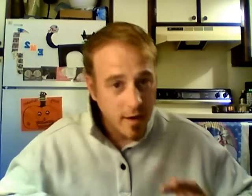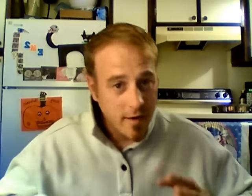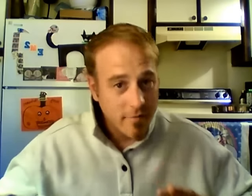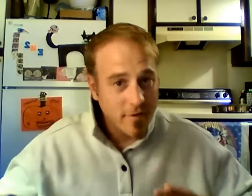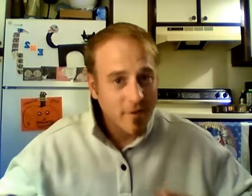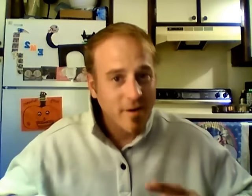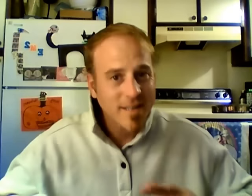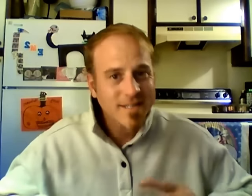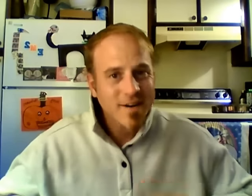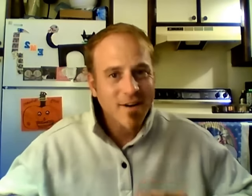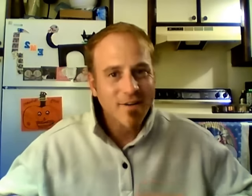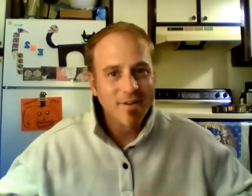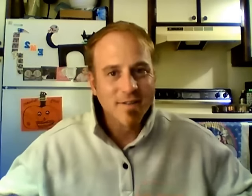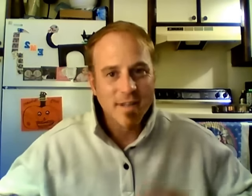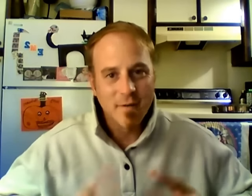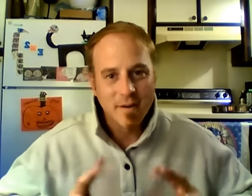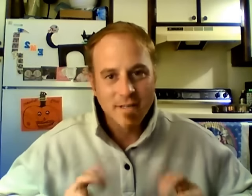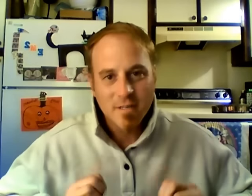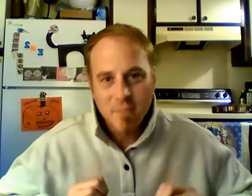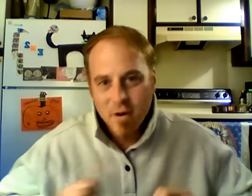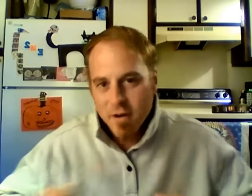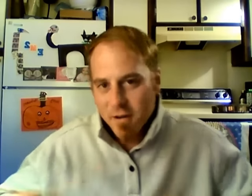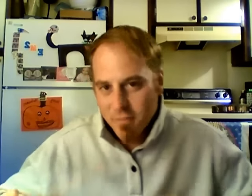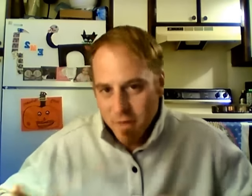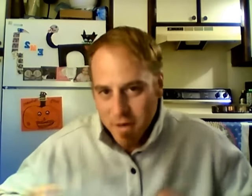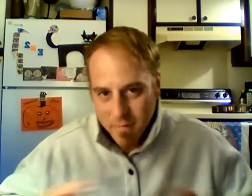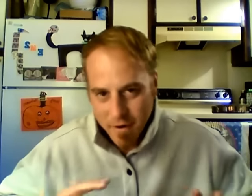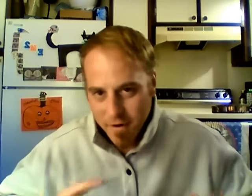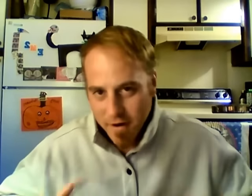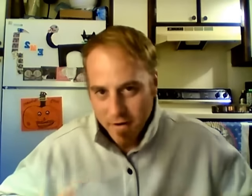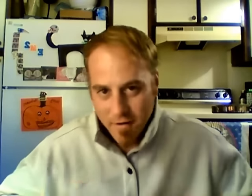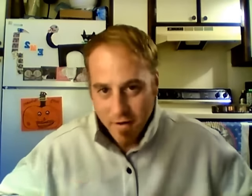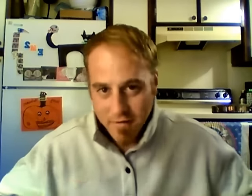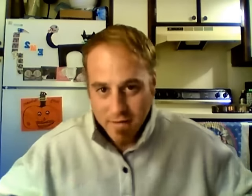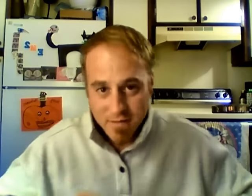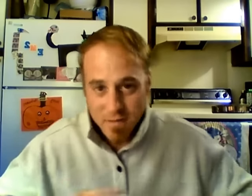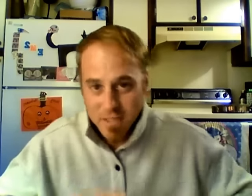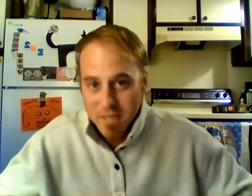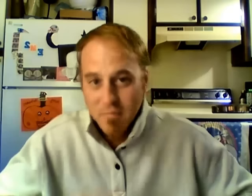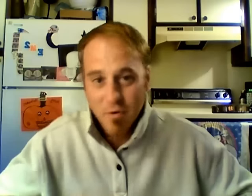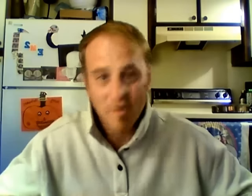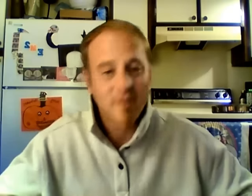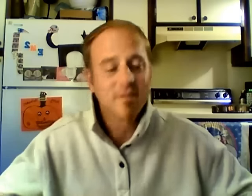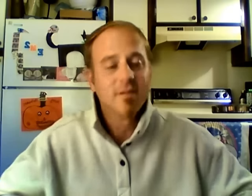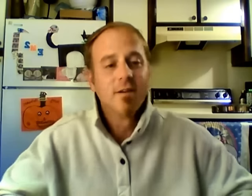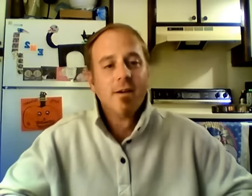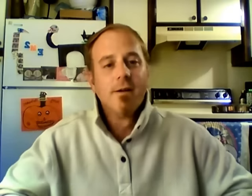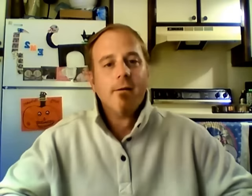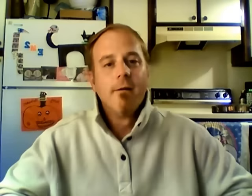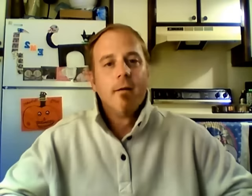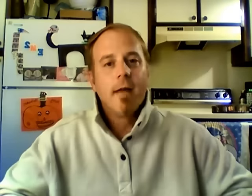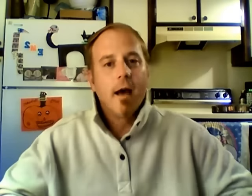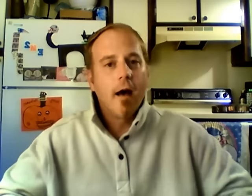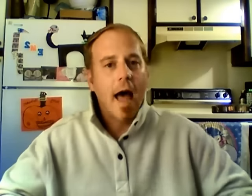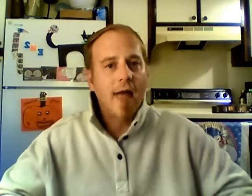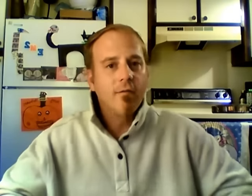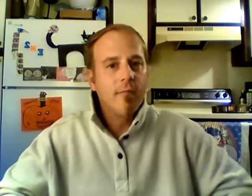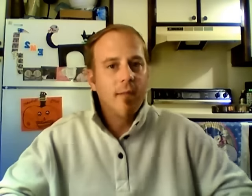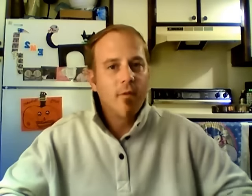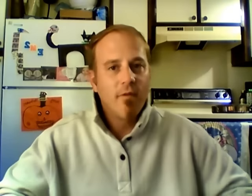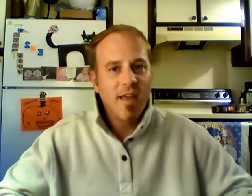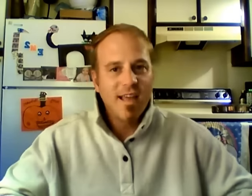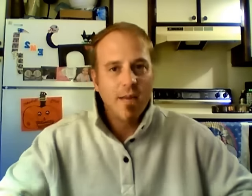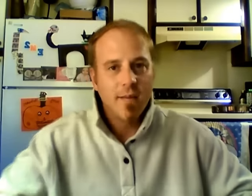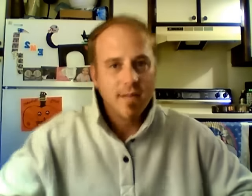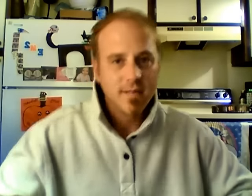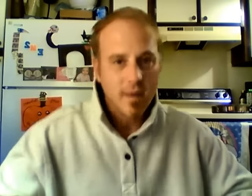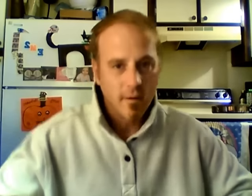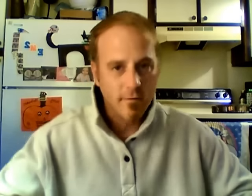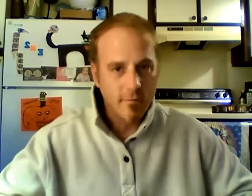three different green circles and they were disappearing and reappearing on these Ouija boards. Now I remember thinking to myself,